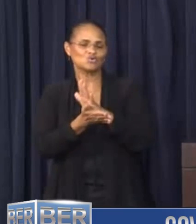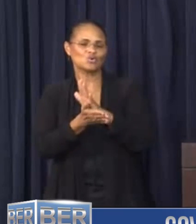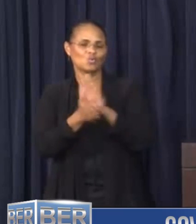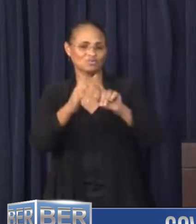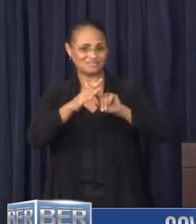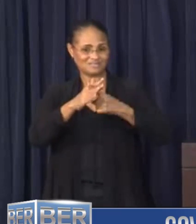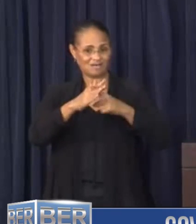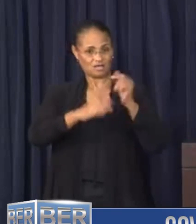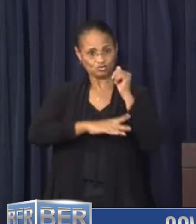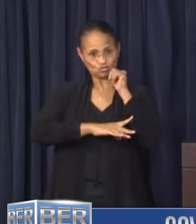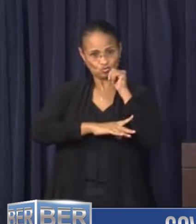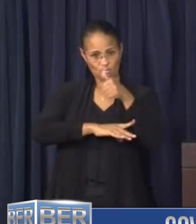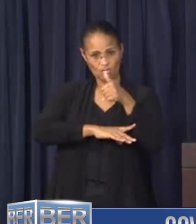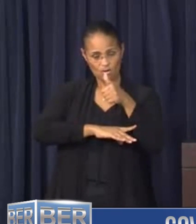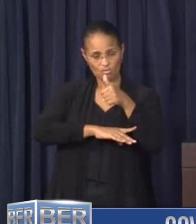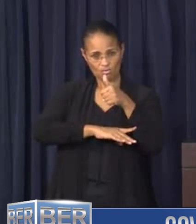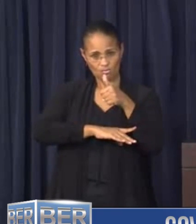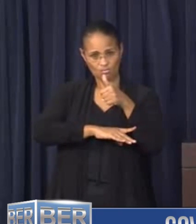tomorrow.